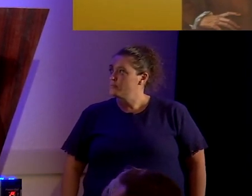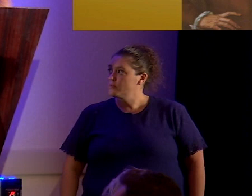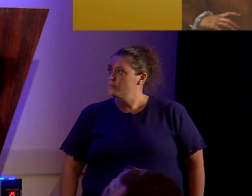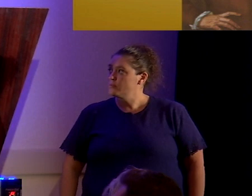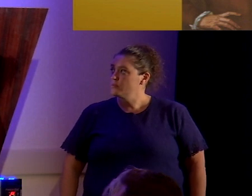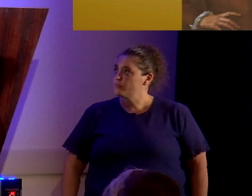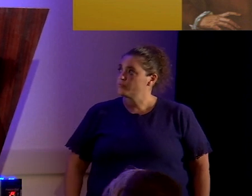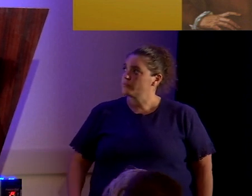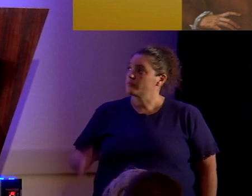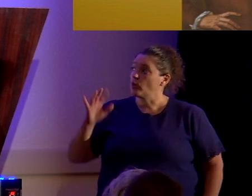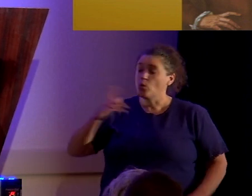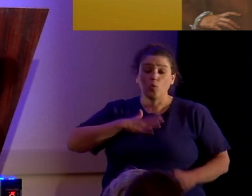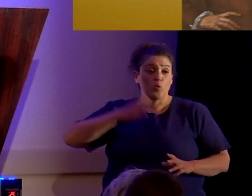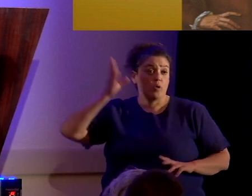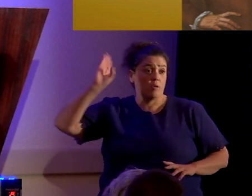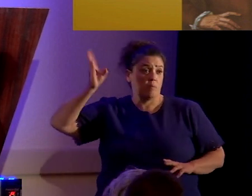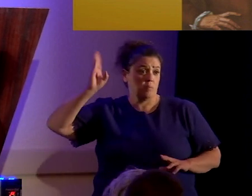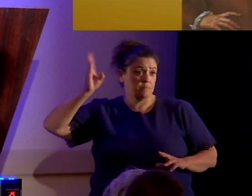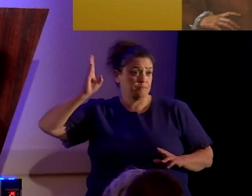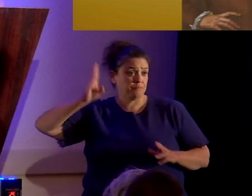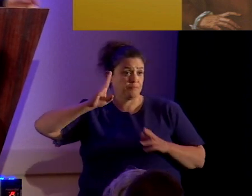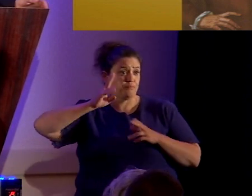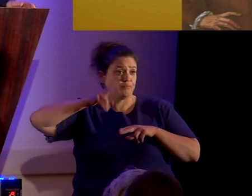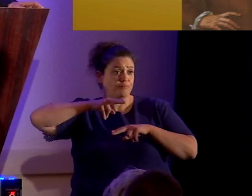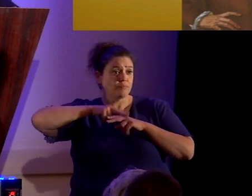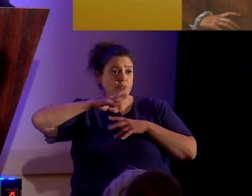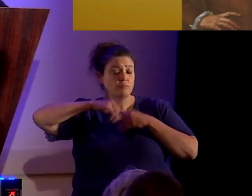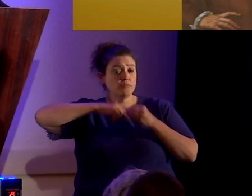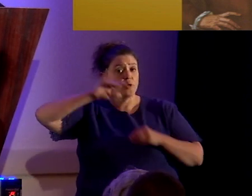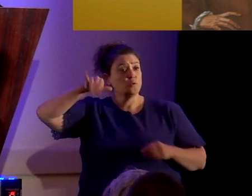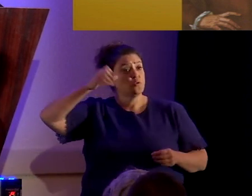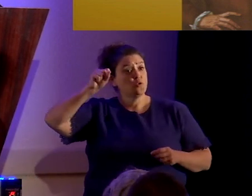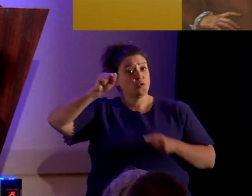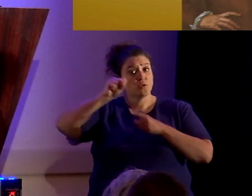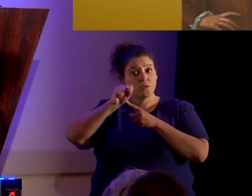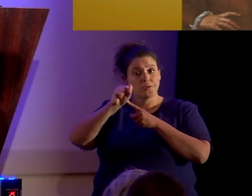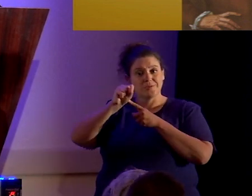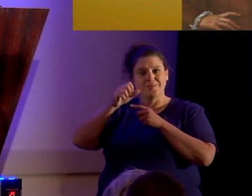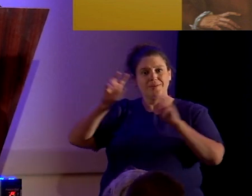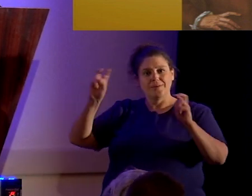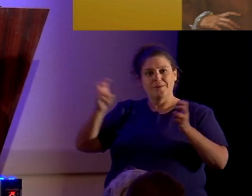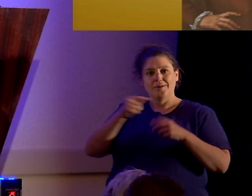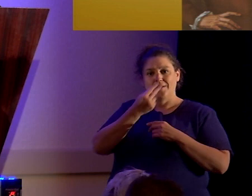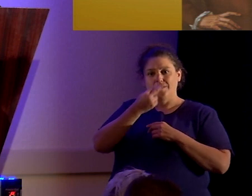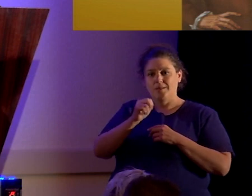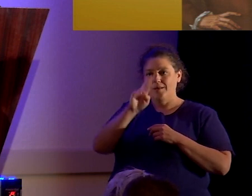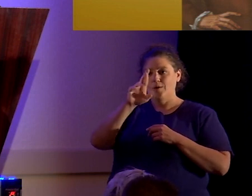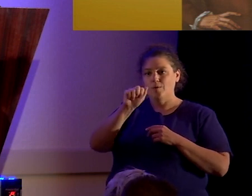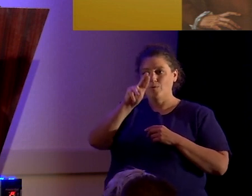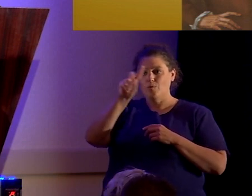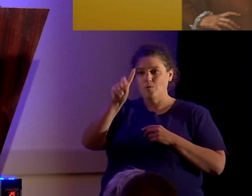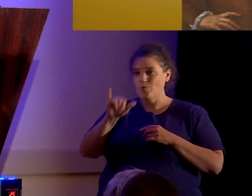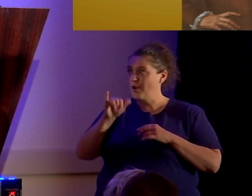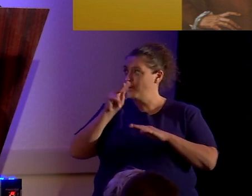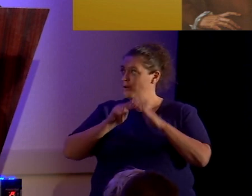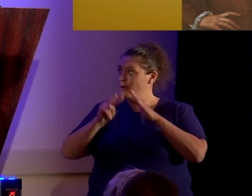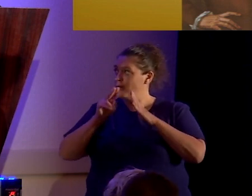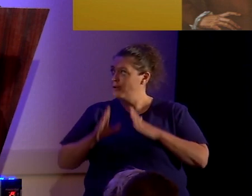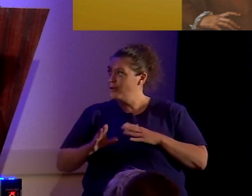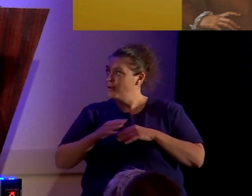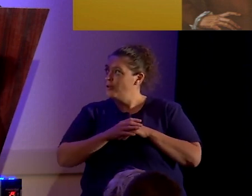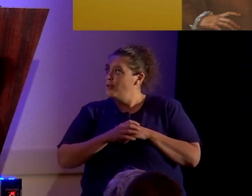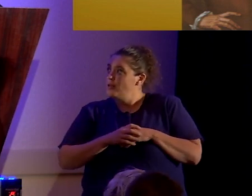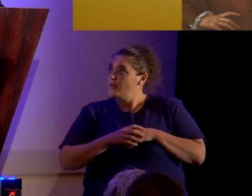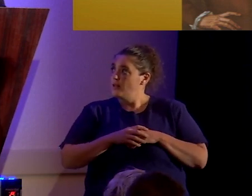Well, my talk, of course, deals with Joseph Smith, the randy prophet. You've already, he was a prophet-making